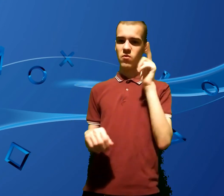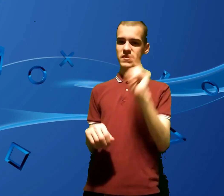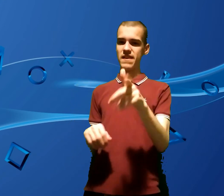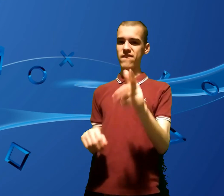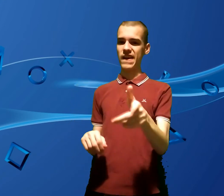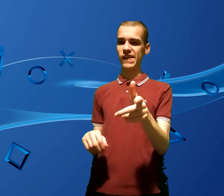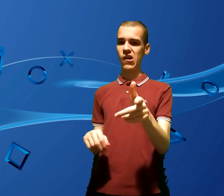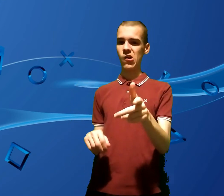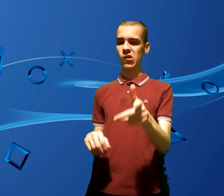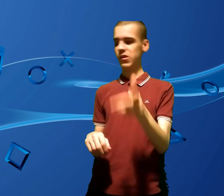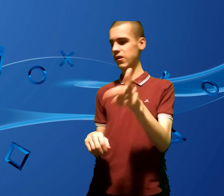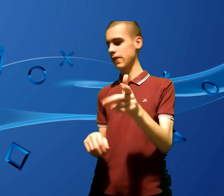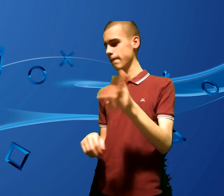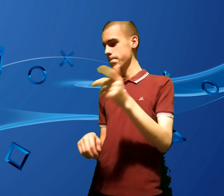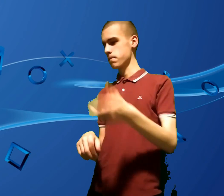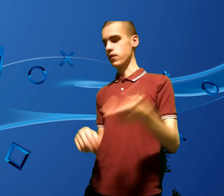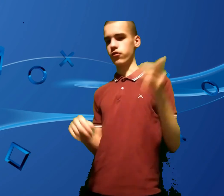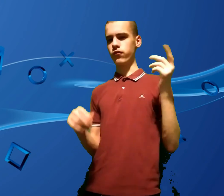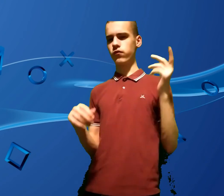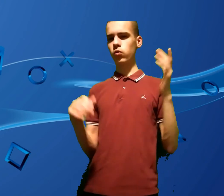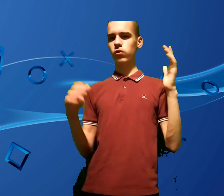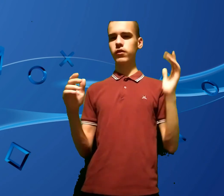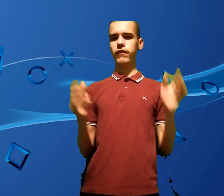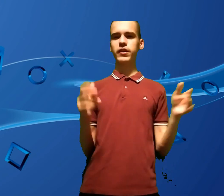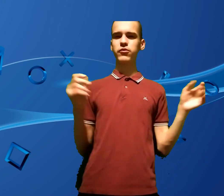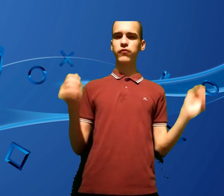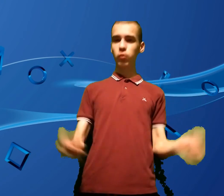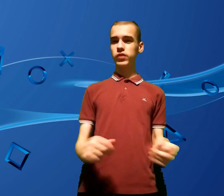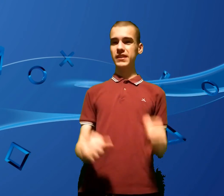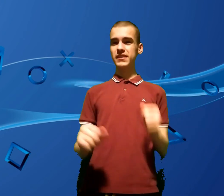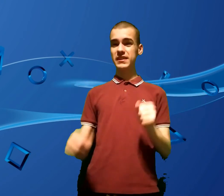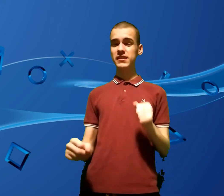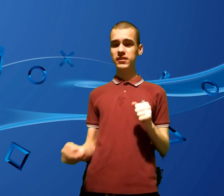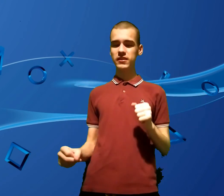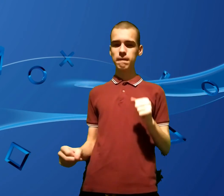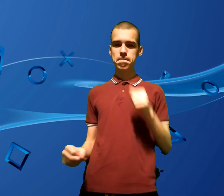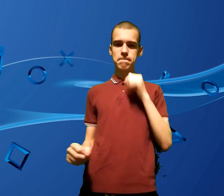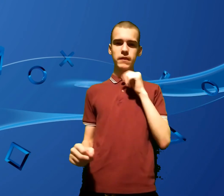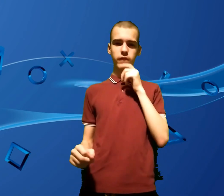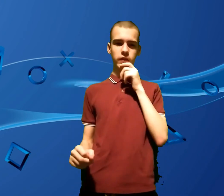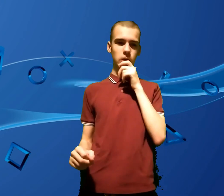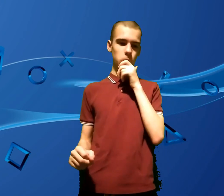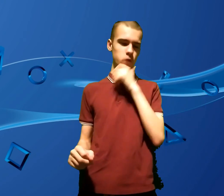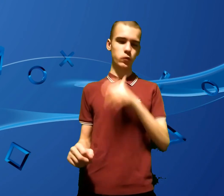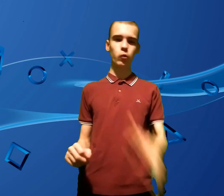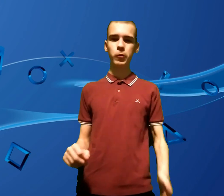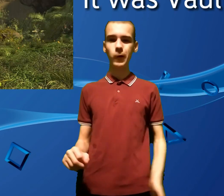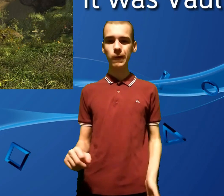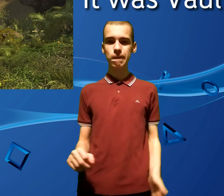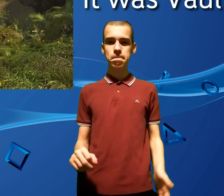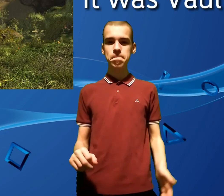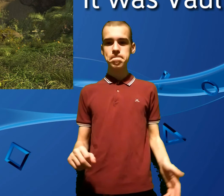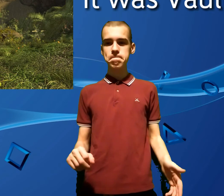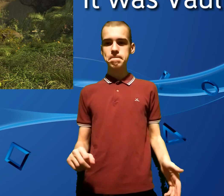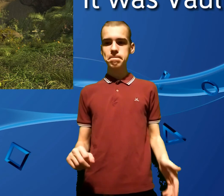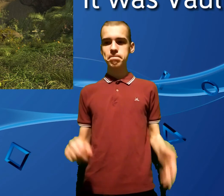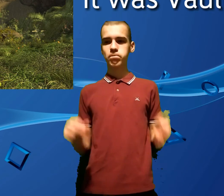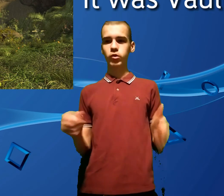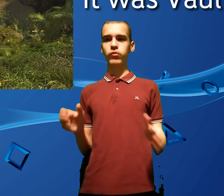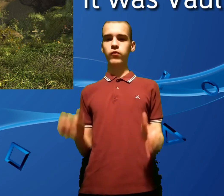what's my friend called? There's Vault, I think it was Vault 19, I think it was, don't quote me with it, but it was